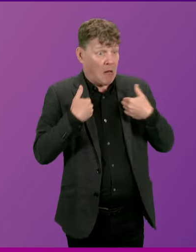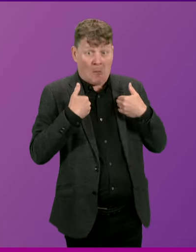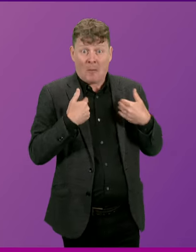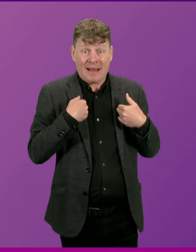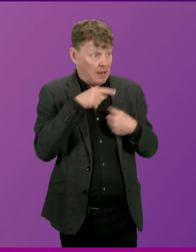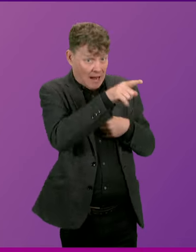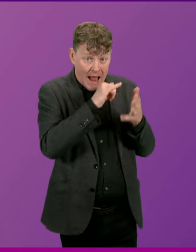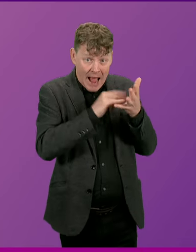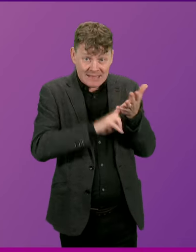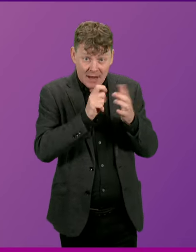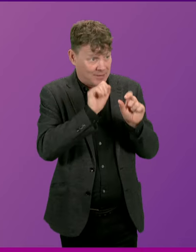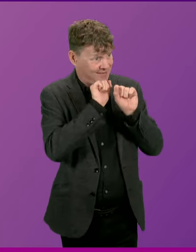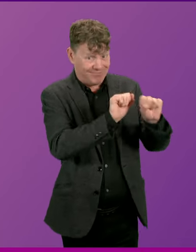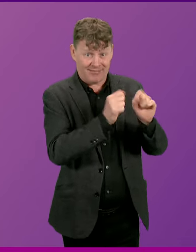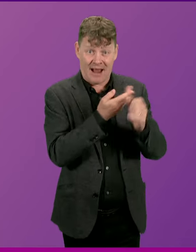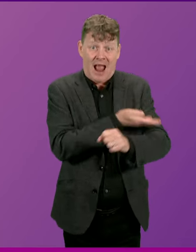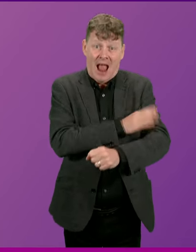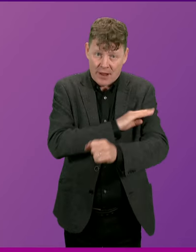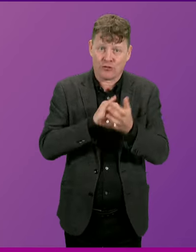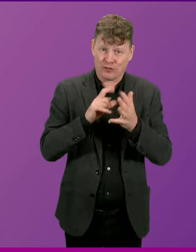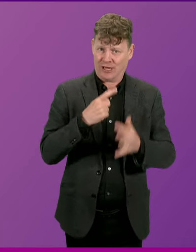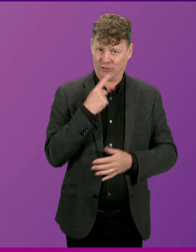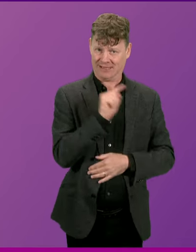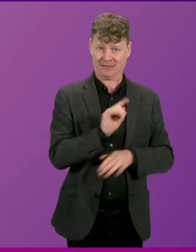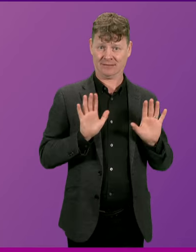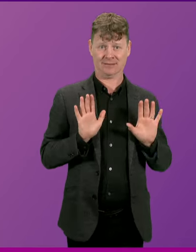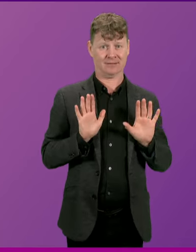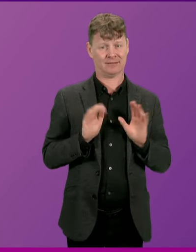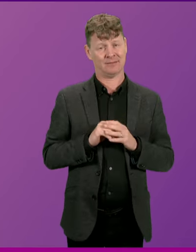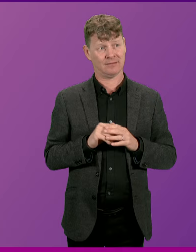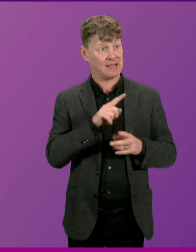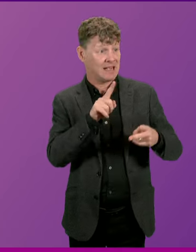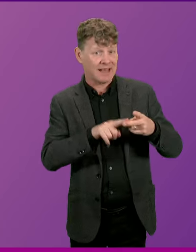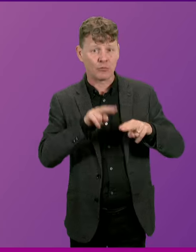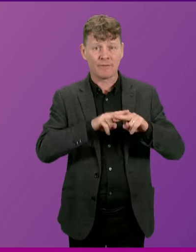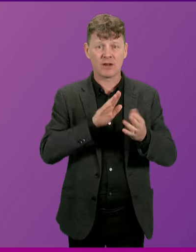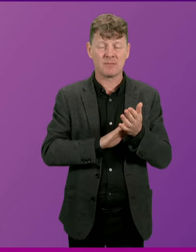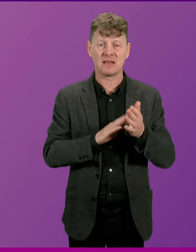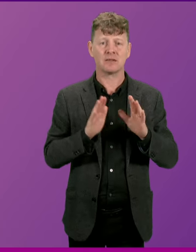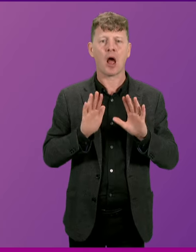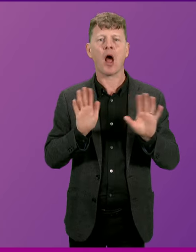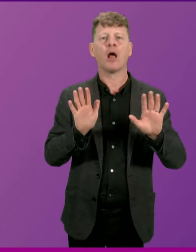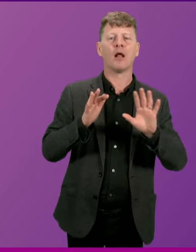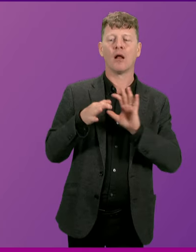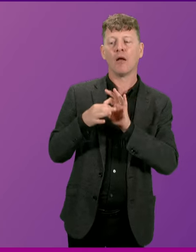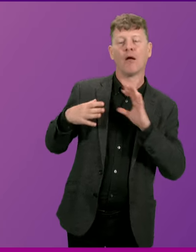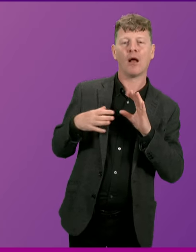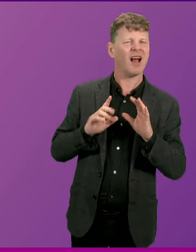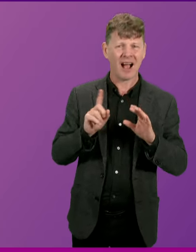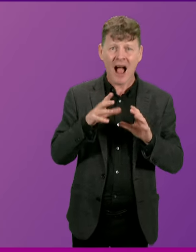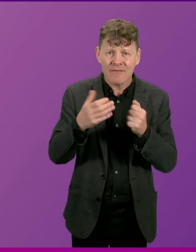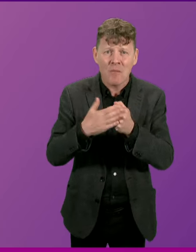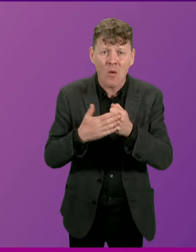That is the SNP's energy secretary. And if the Deputy First Minister is trying to distance herself from those comments, there's more.